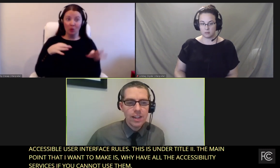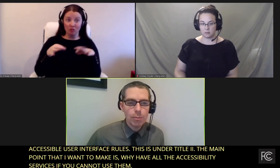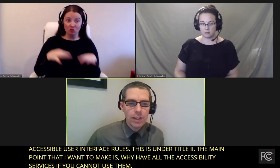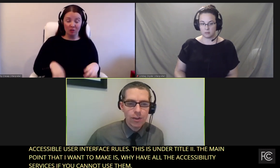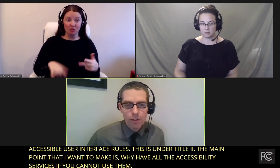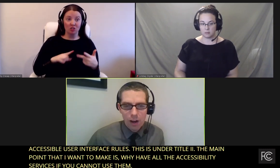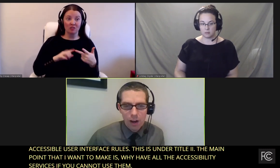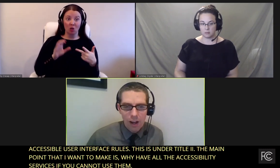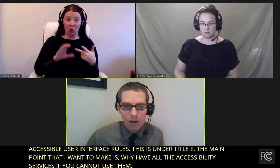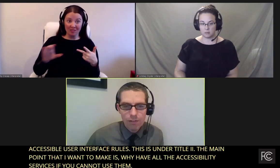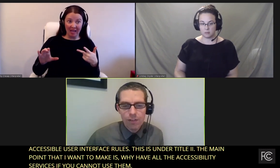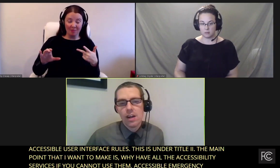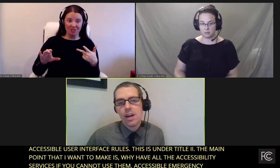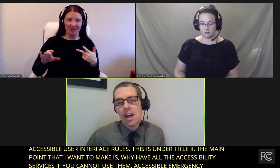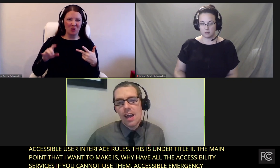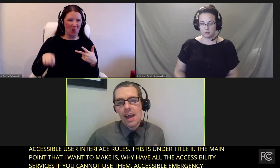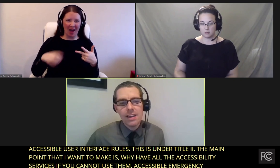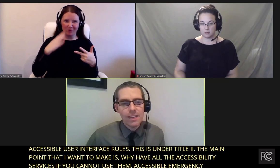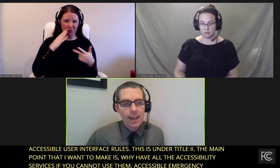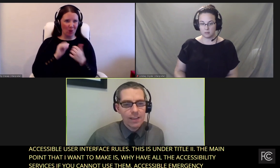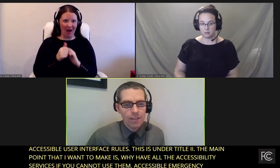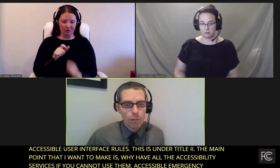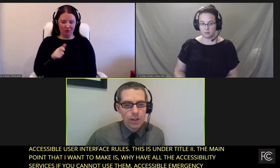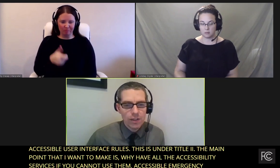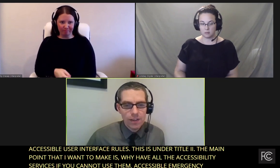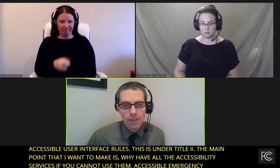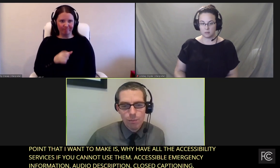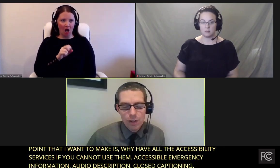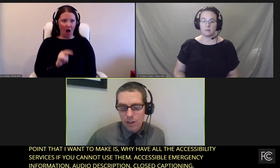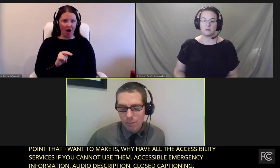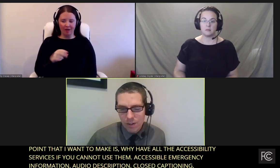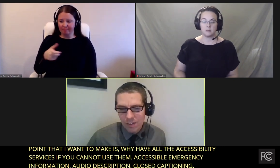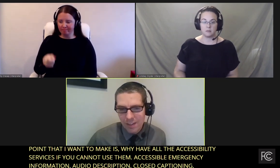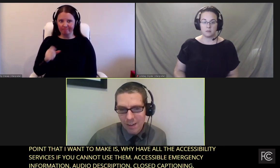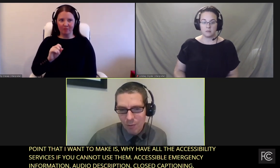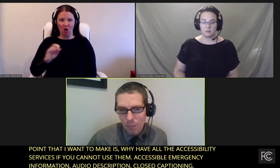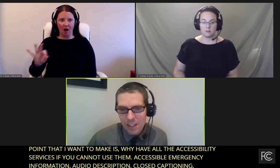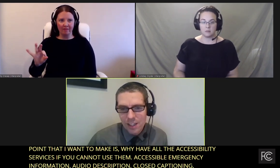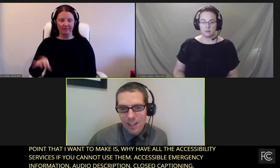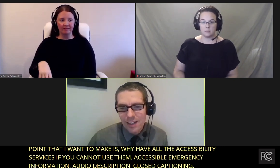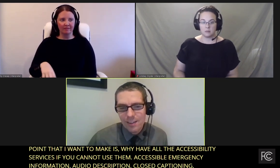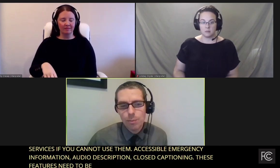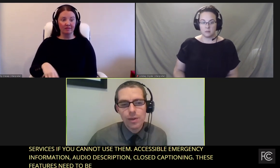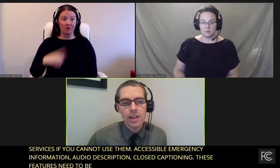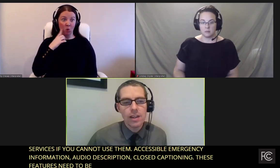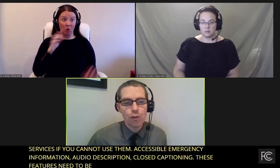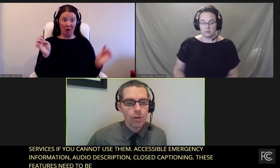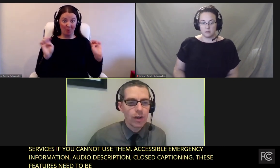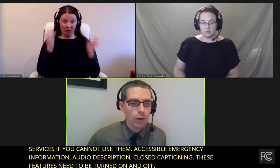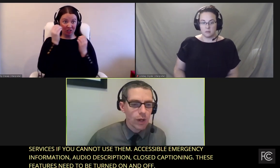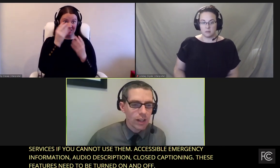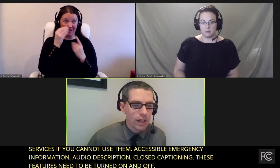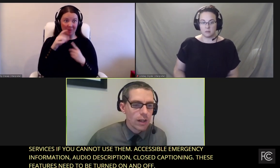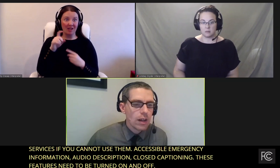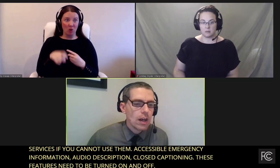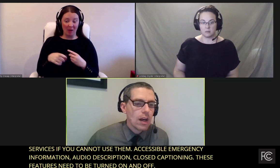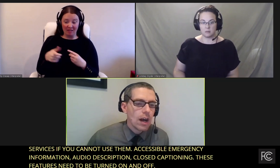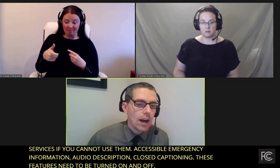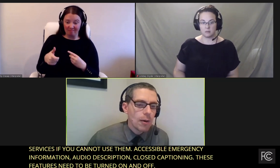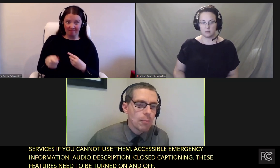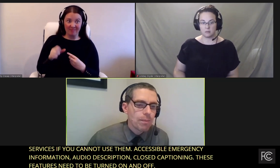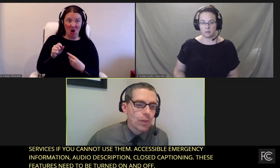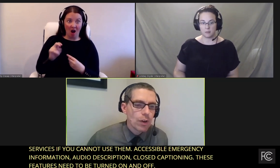features need to be turned on and off. And, in the case of emergency information, needs to be turned on quickly.